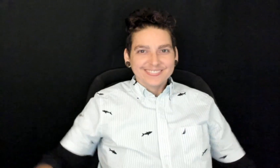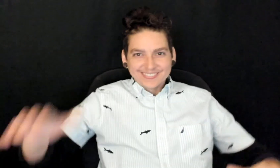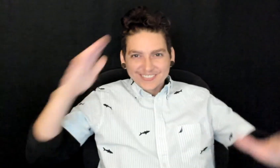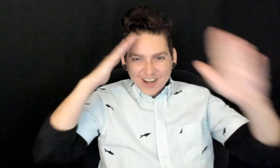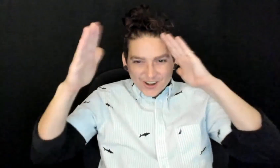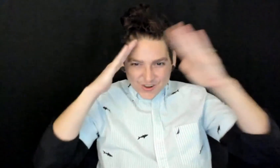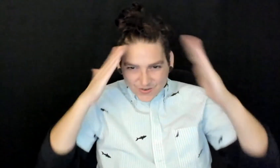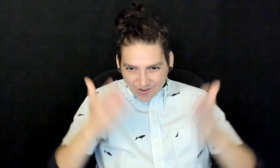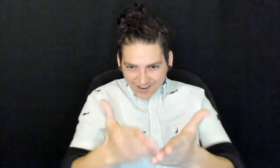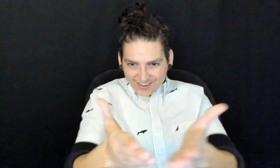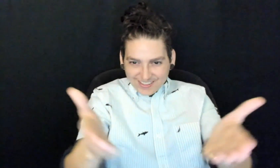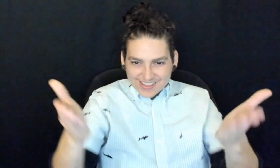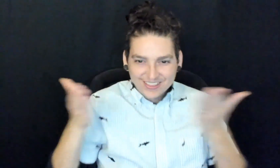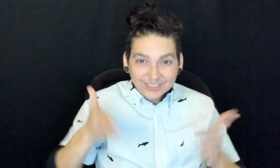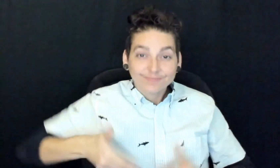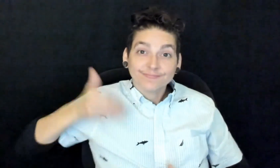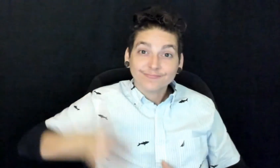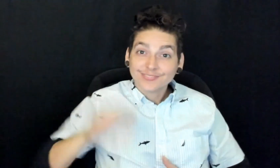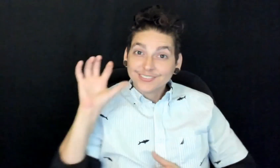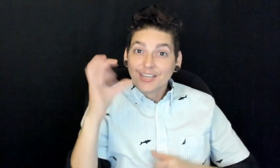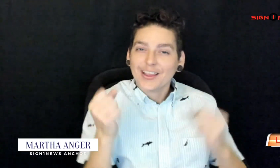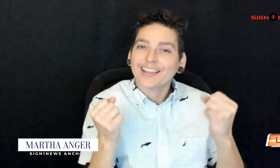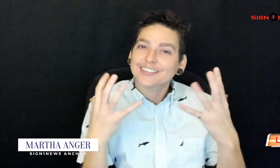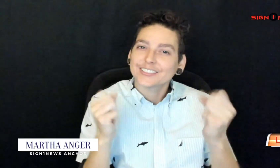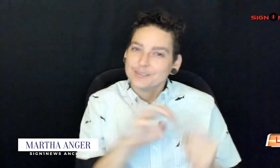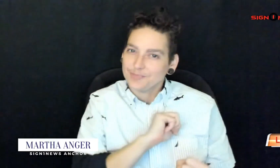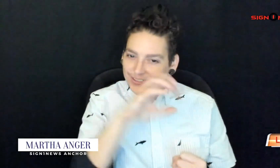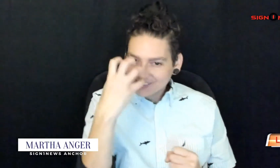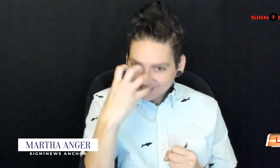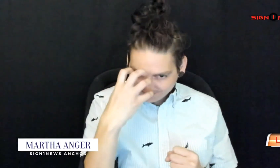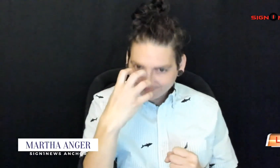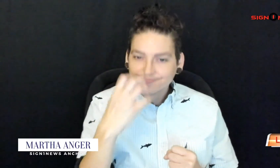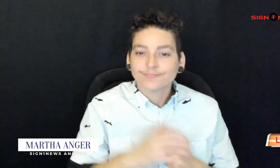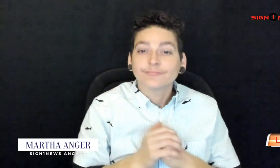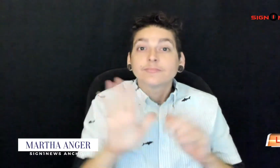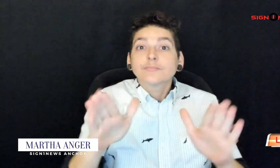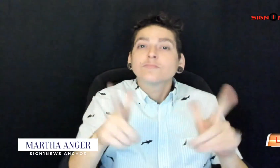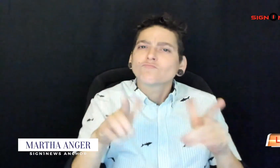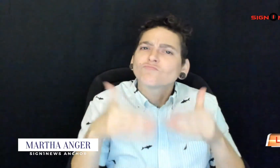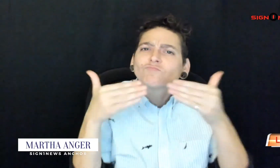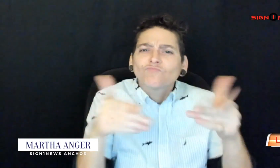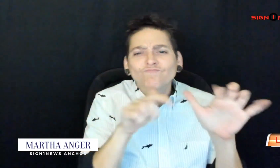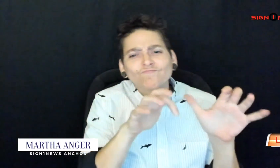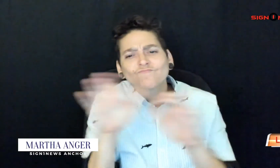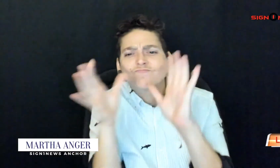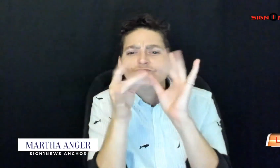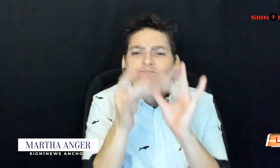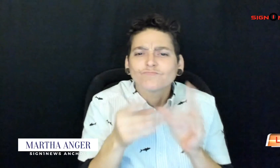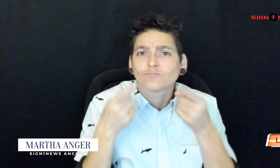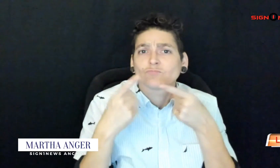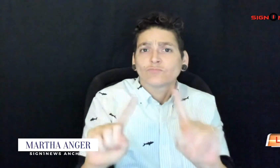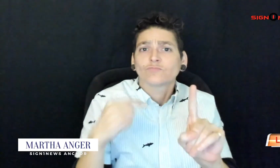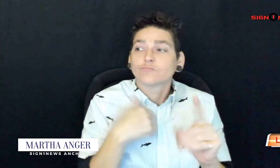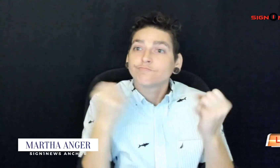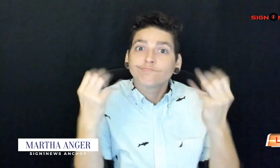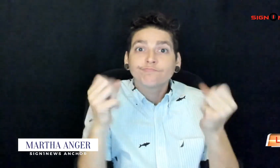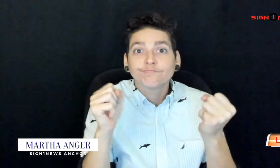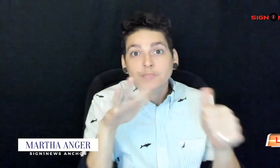Hello, everyone. I'm SignOneNews anchor Martha Anger. Here's a quick look at the top trending stories making